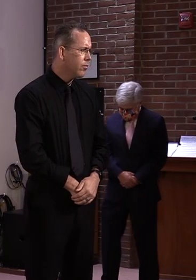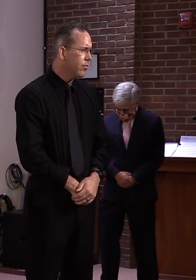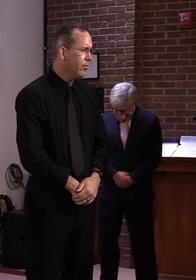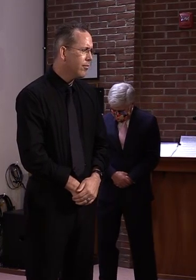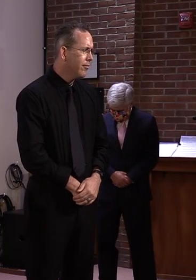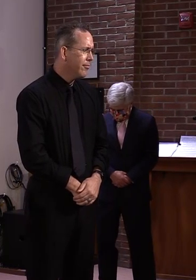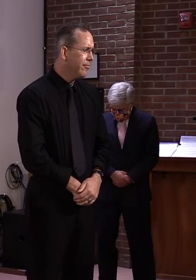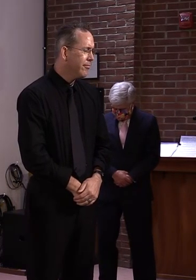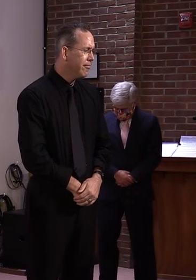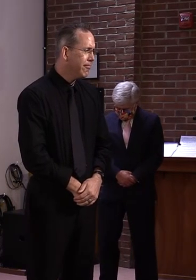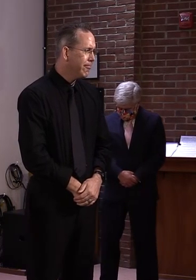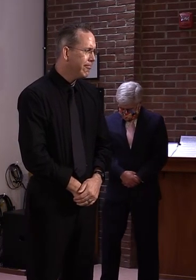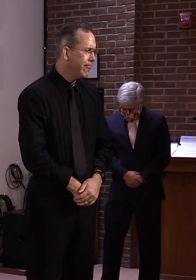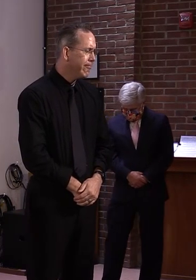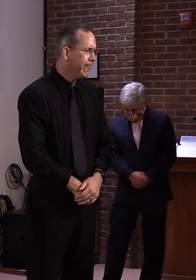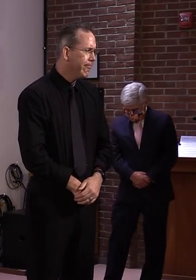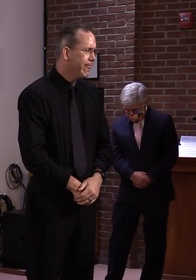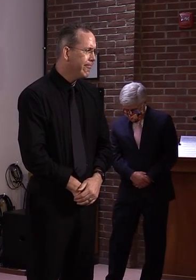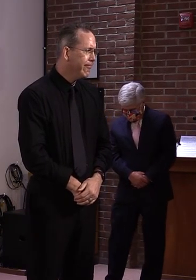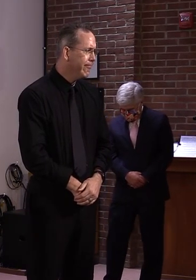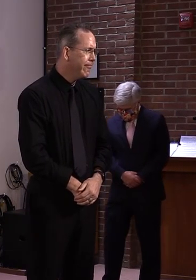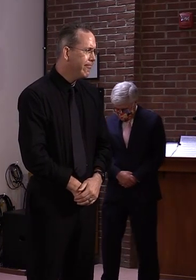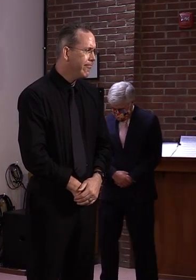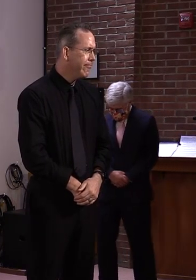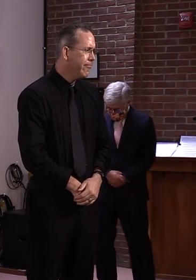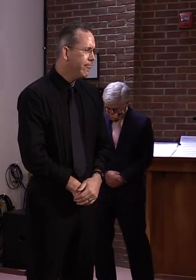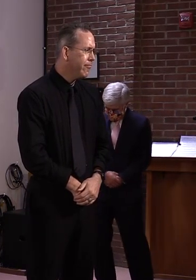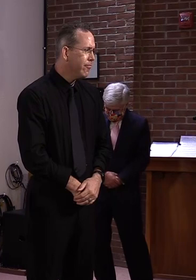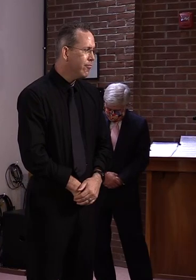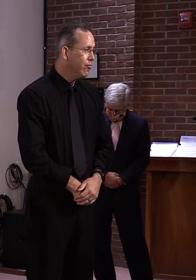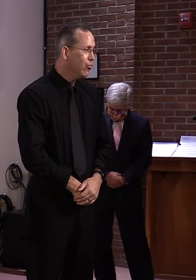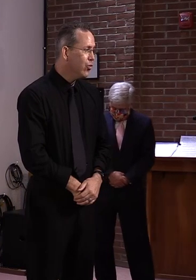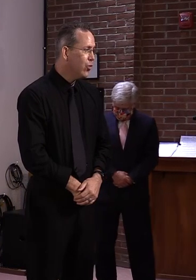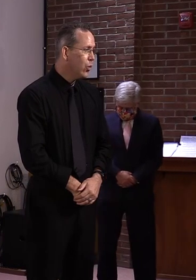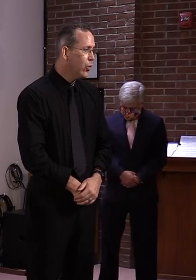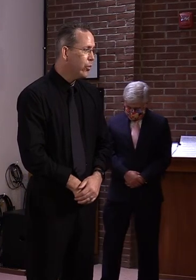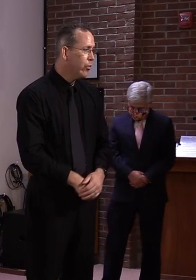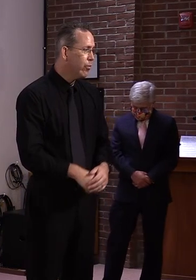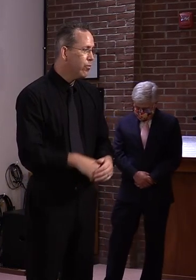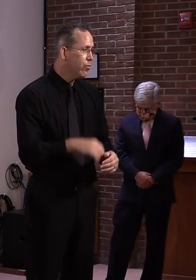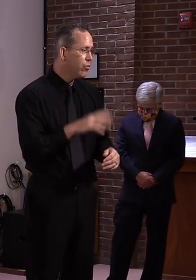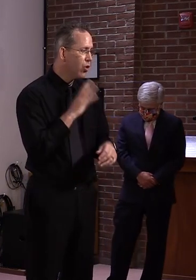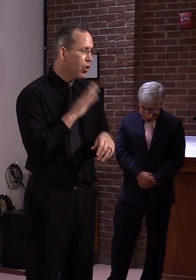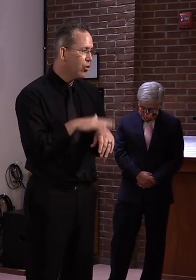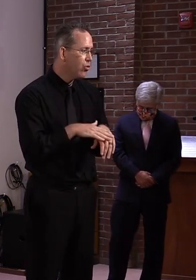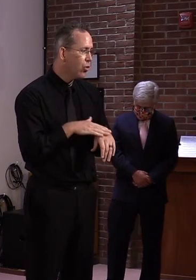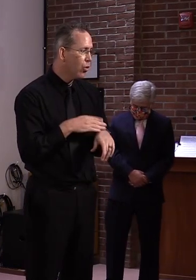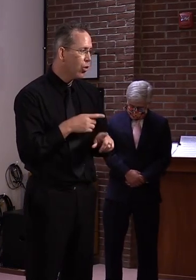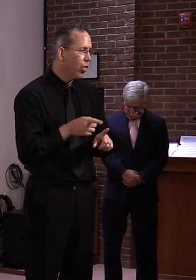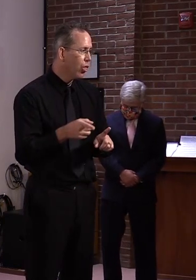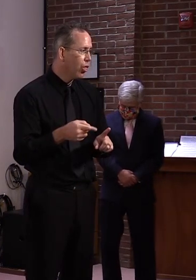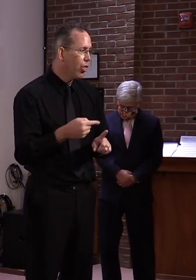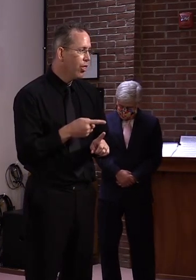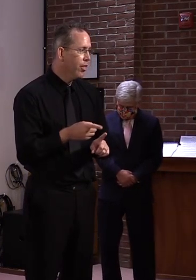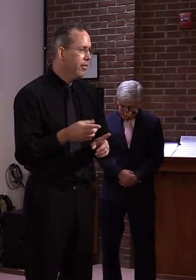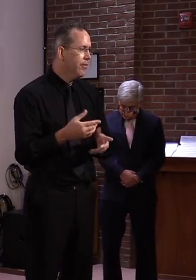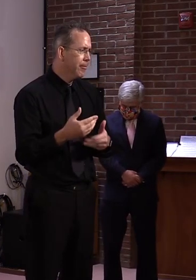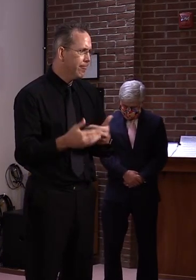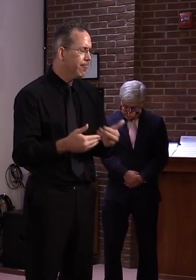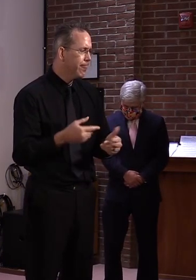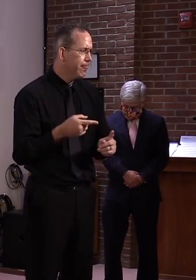that these are going to require schools